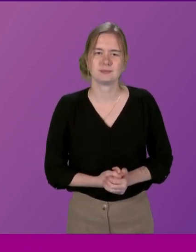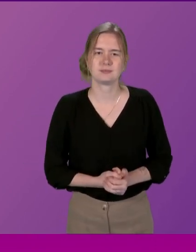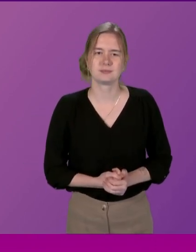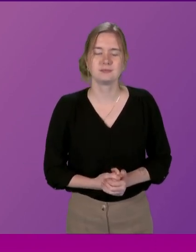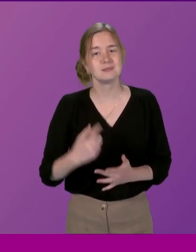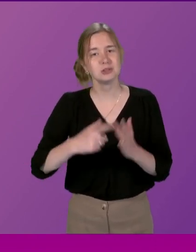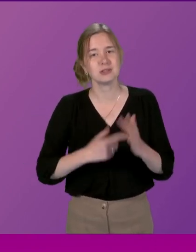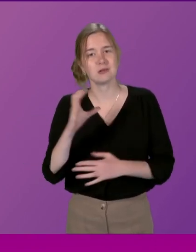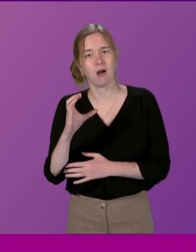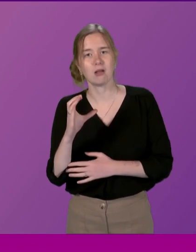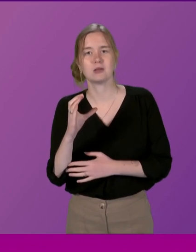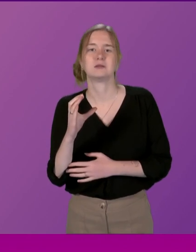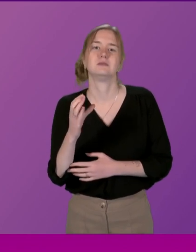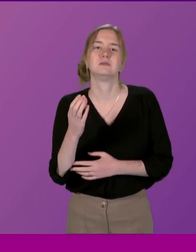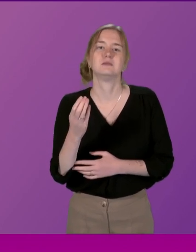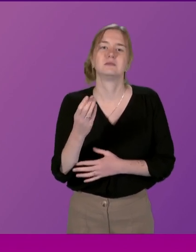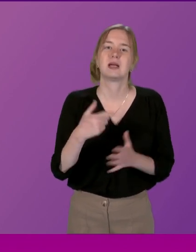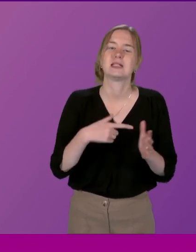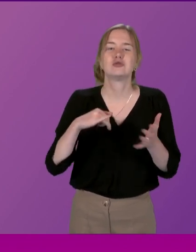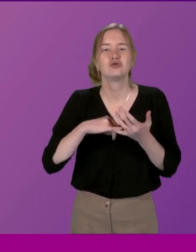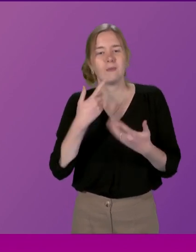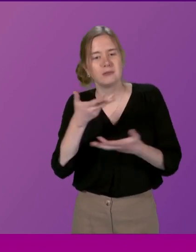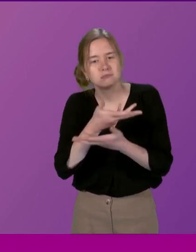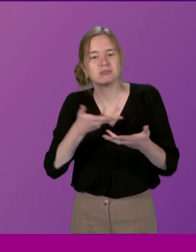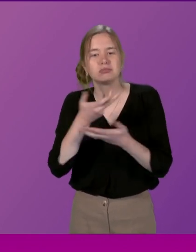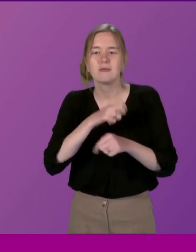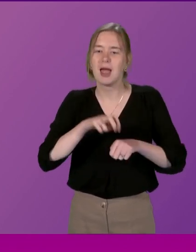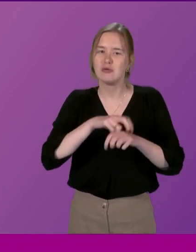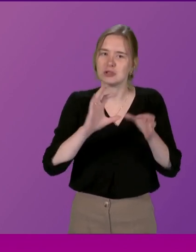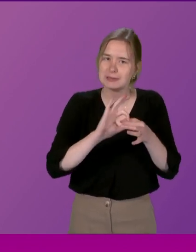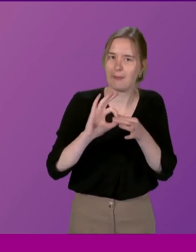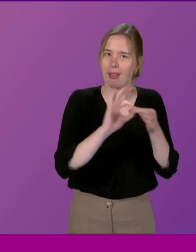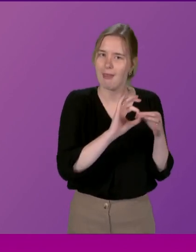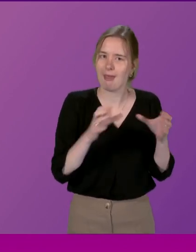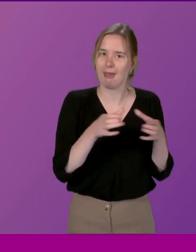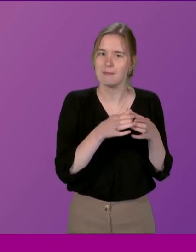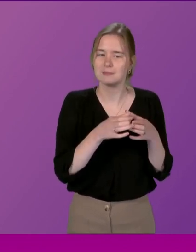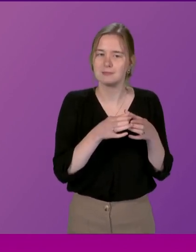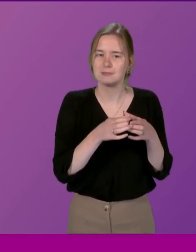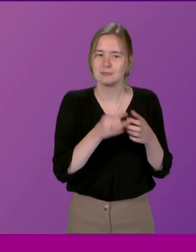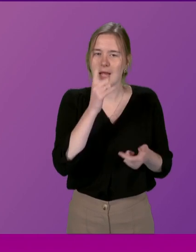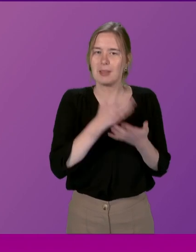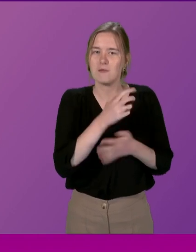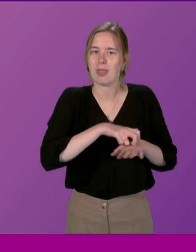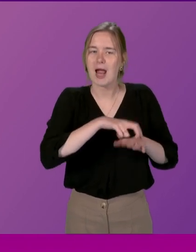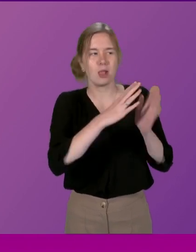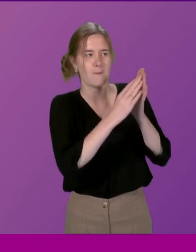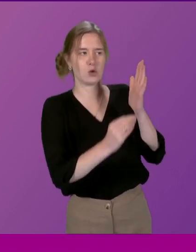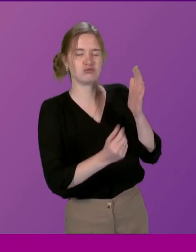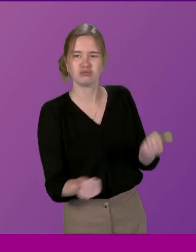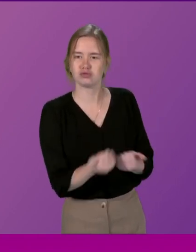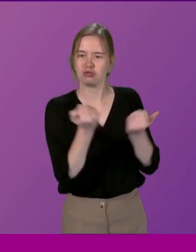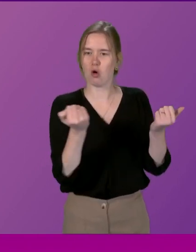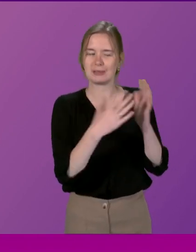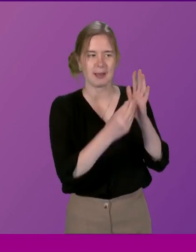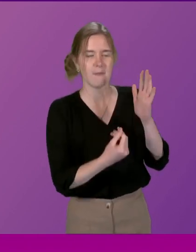Jackson Carlo, Paul Cain and Alex Anderson have all spoken of the Irish Assembly I believe that from Ireland's model, we have a strong example of benefits